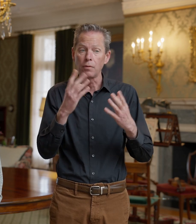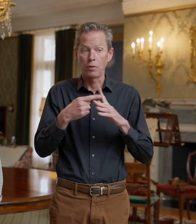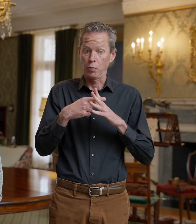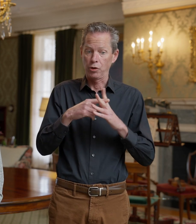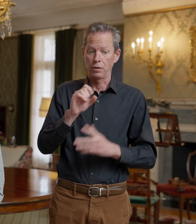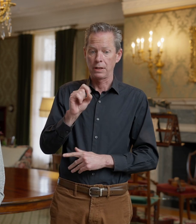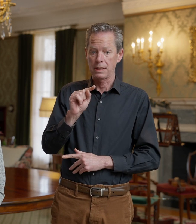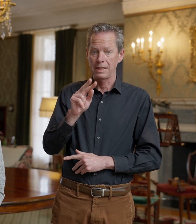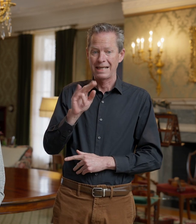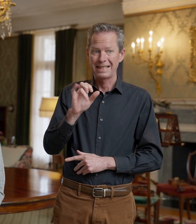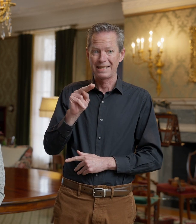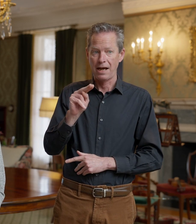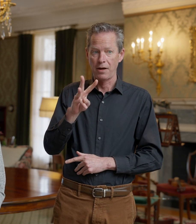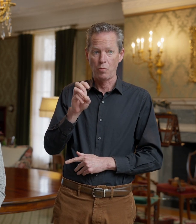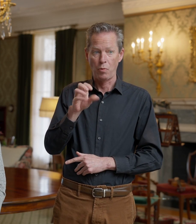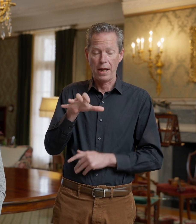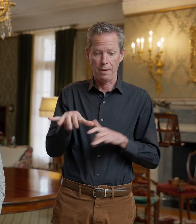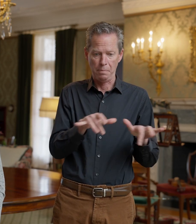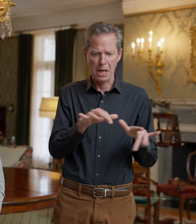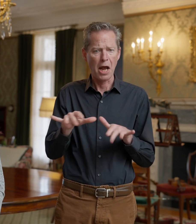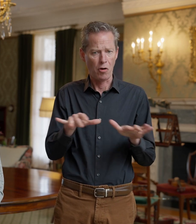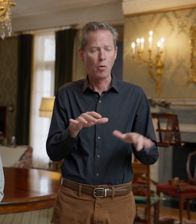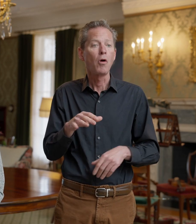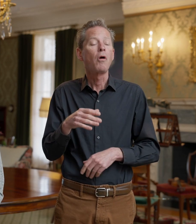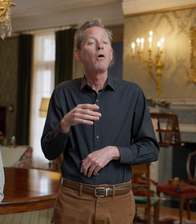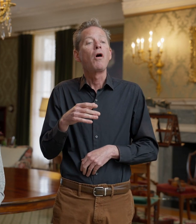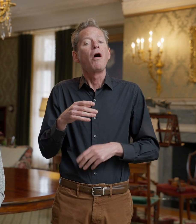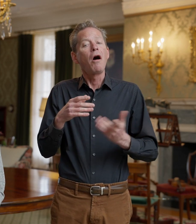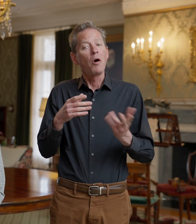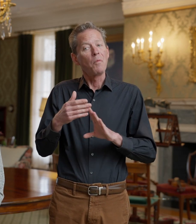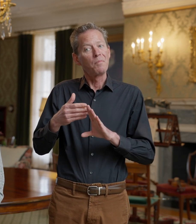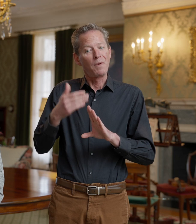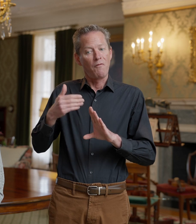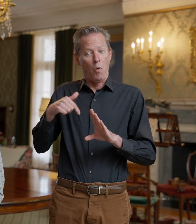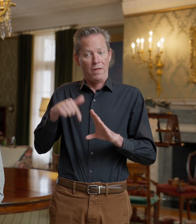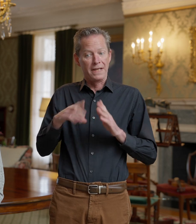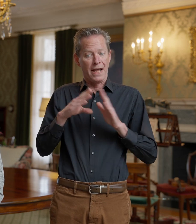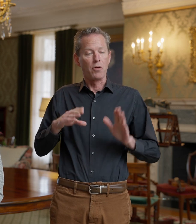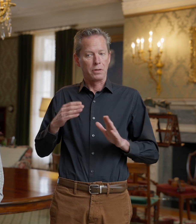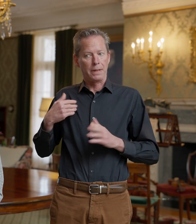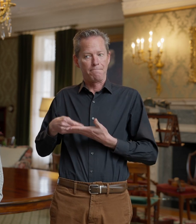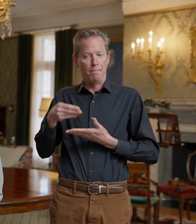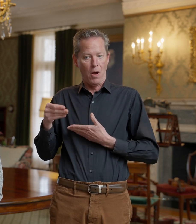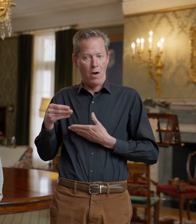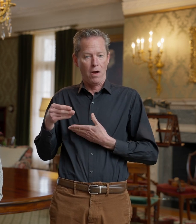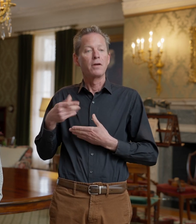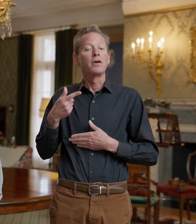that belonged to George Eastman from houses that he lived in prior to 900 East Avenue. He brought it with him every place he